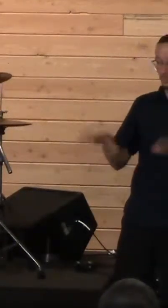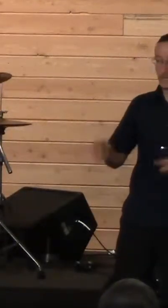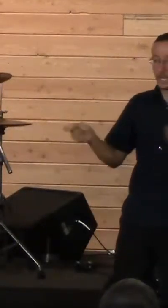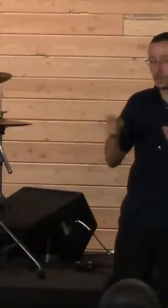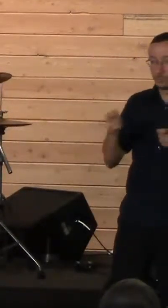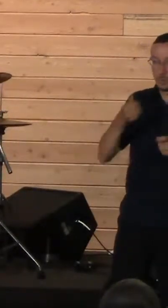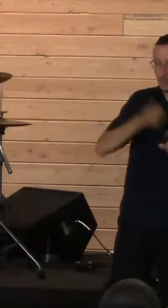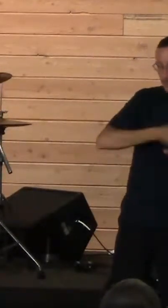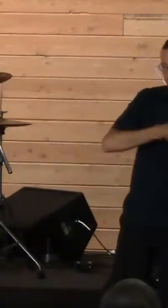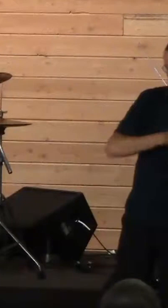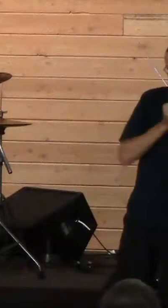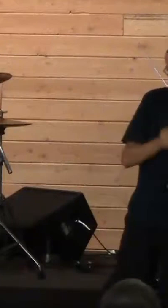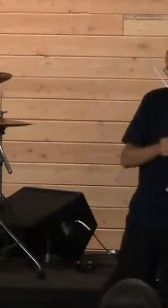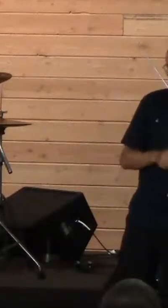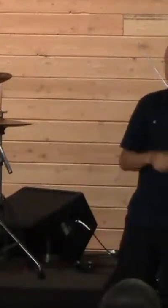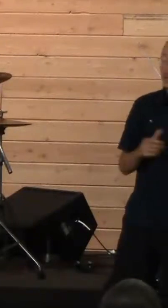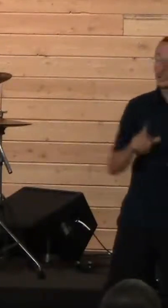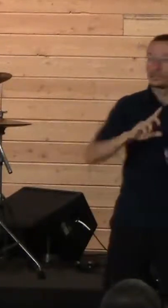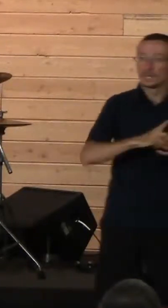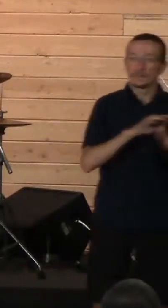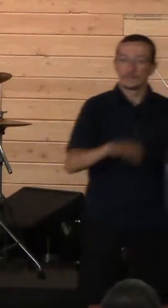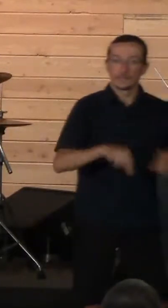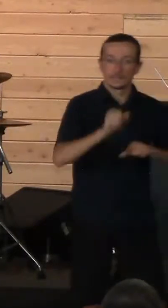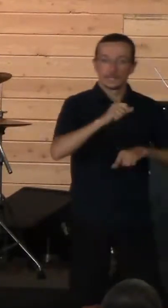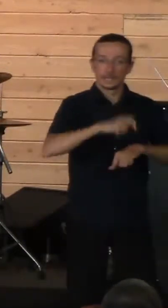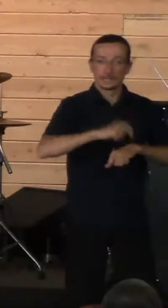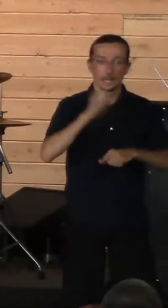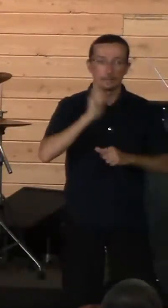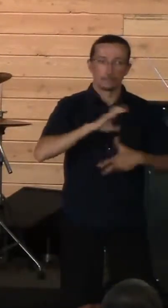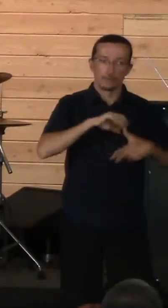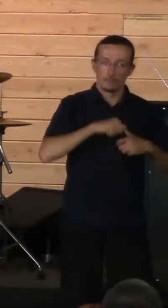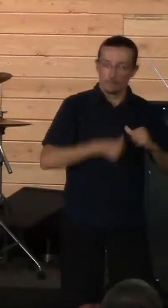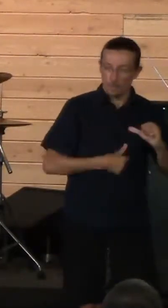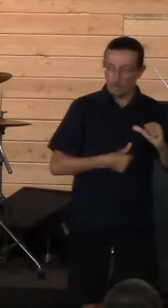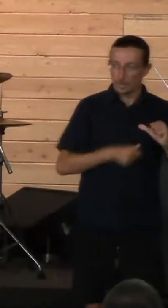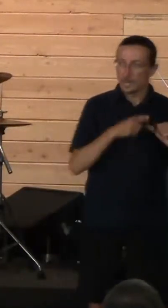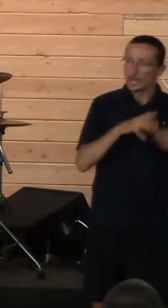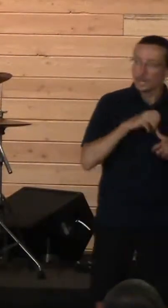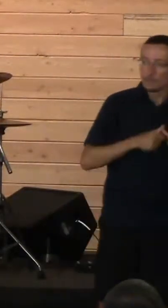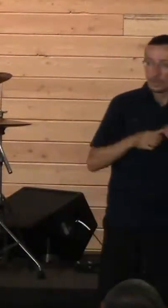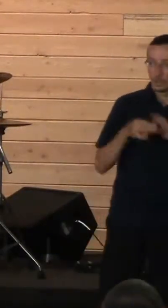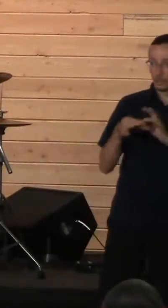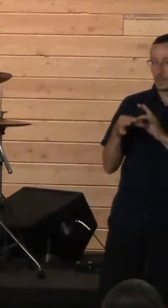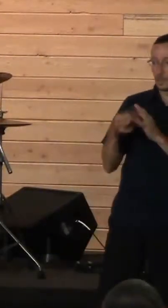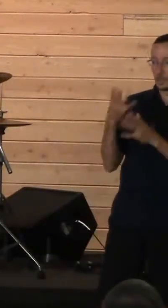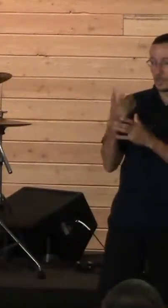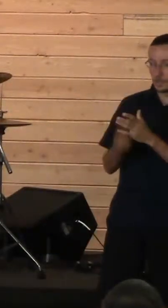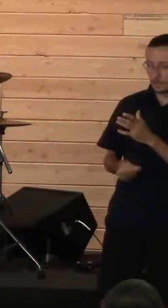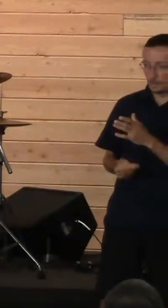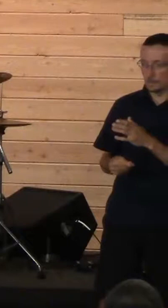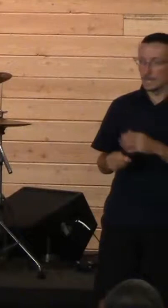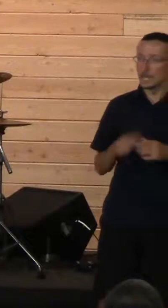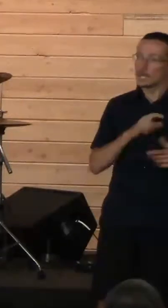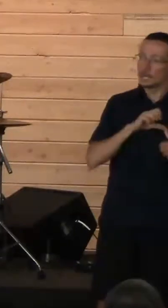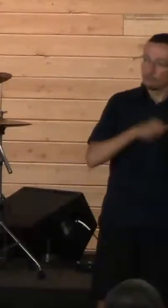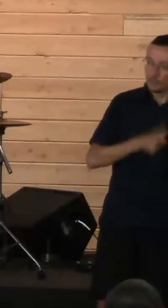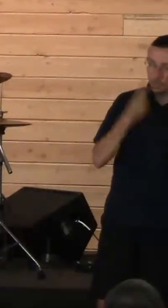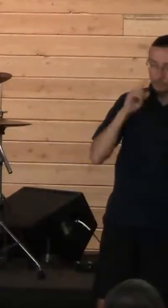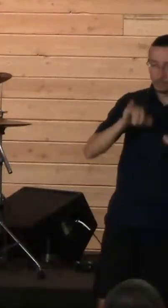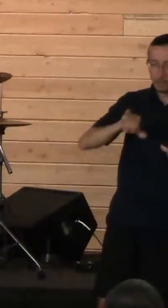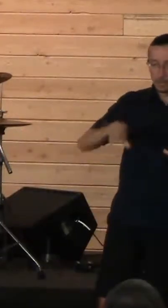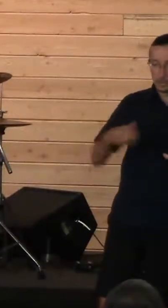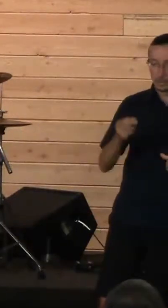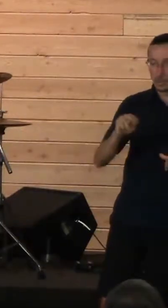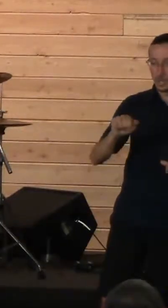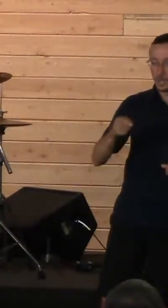And so David takes time to mourn. He mourns the relationship, lost. And he mourns for Jonathan. And I think